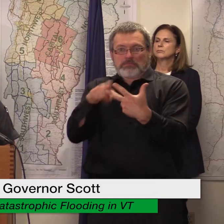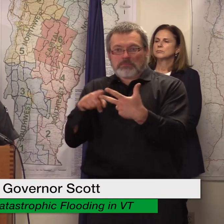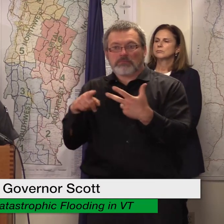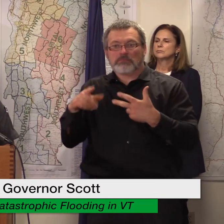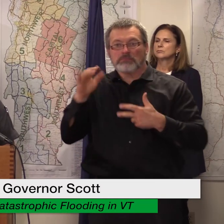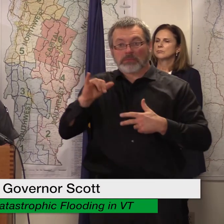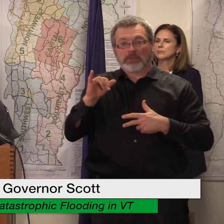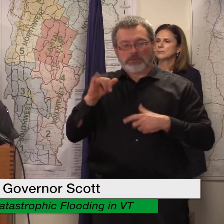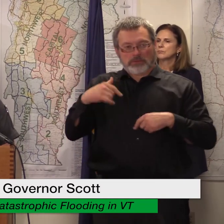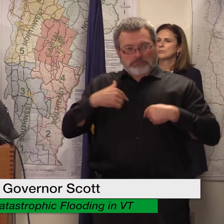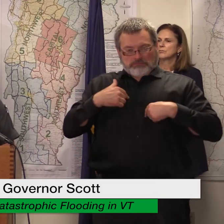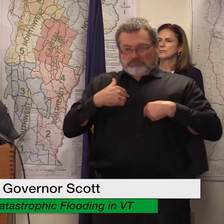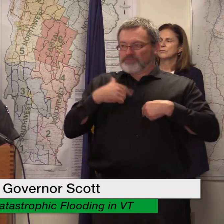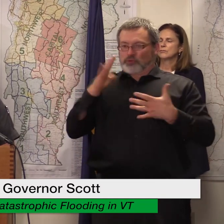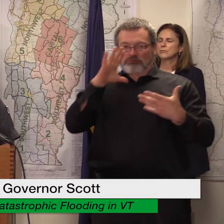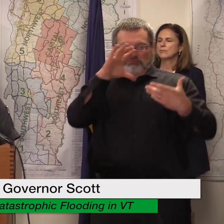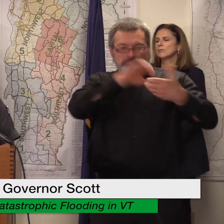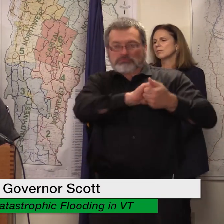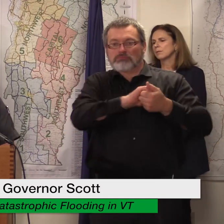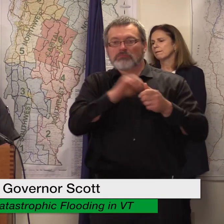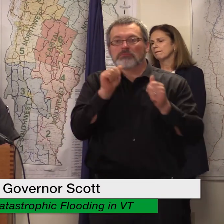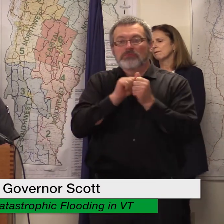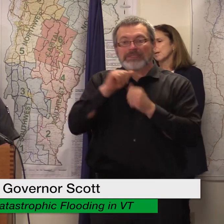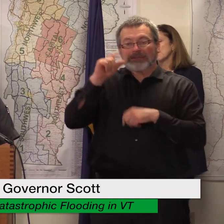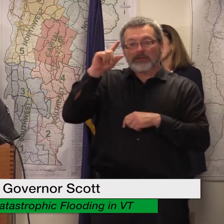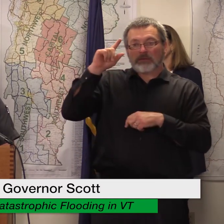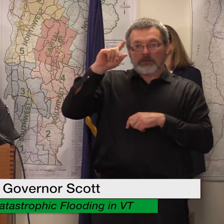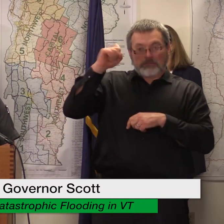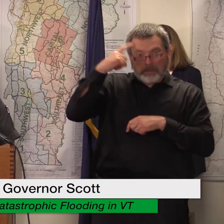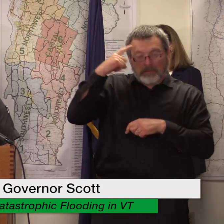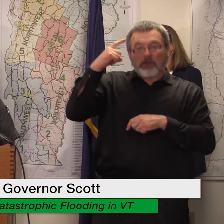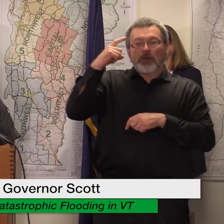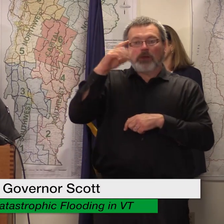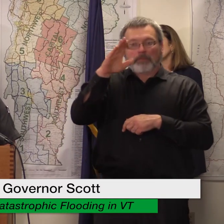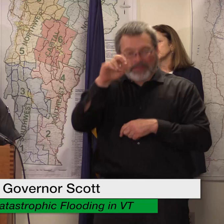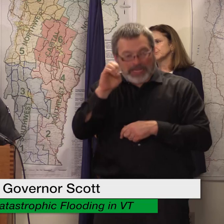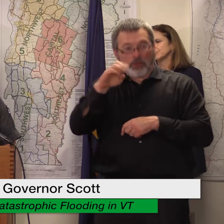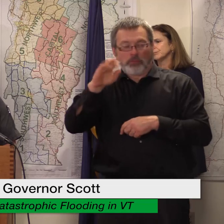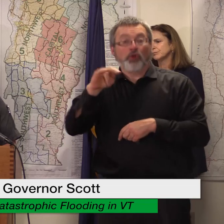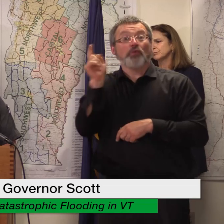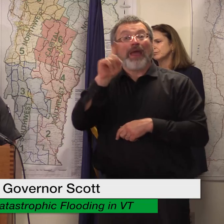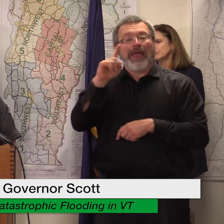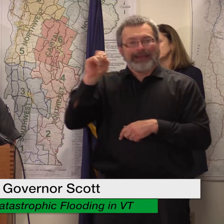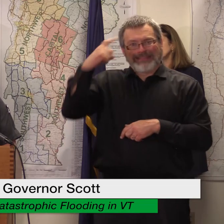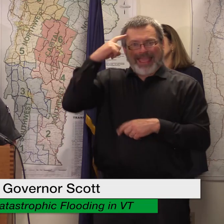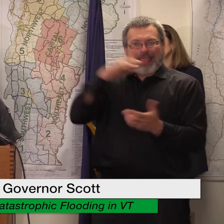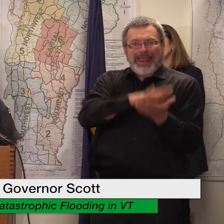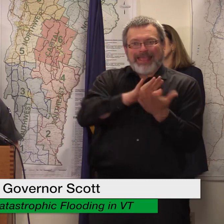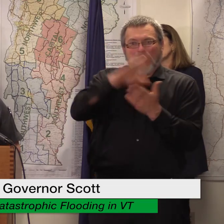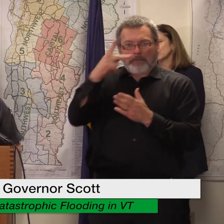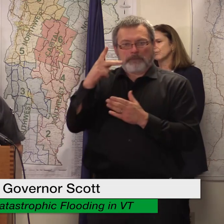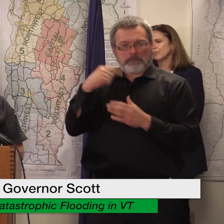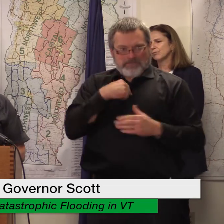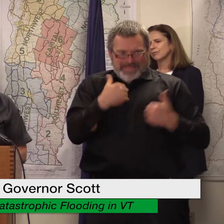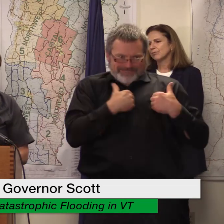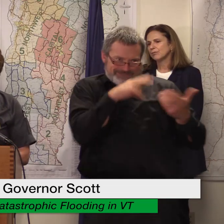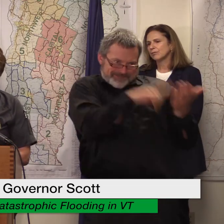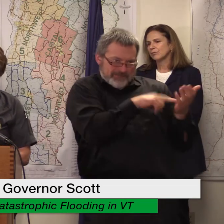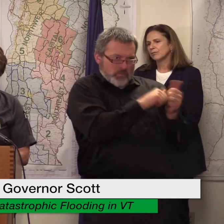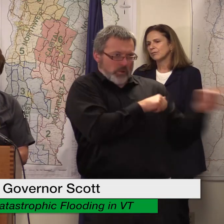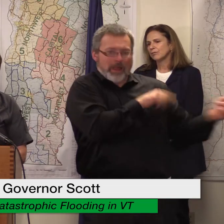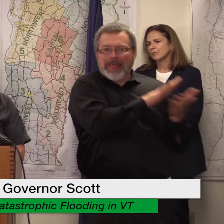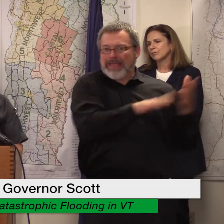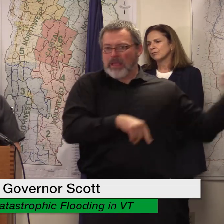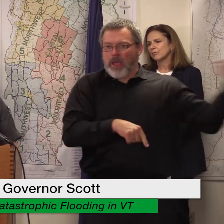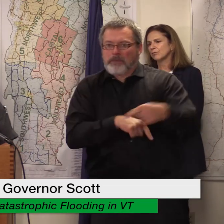contract Montpelier Barry and Berlin are currently using the state contract we expect more communities to access